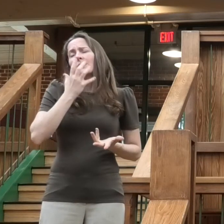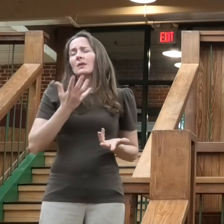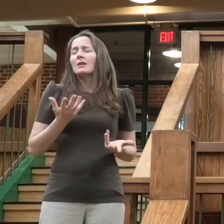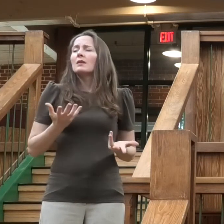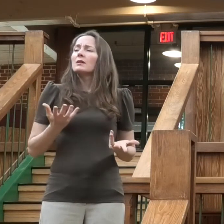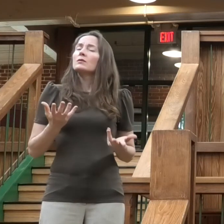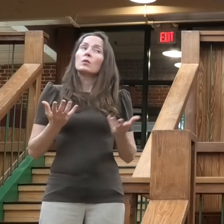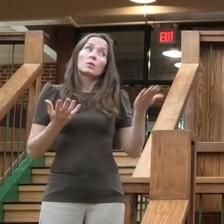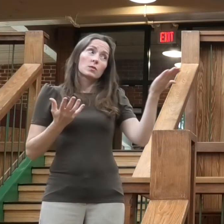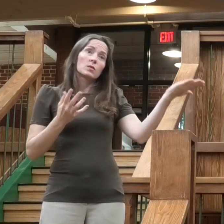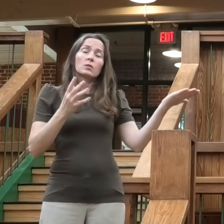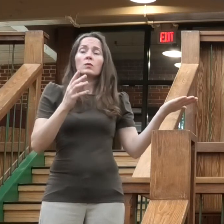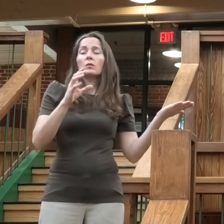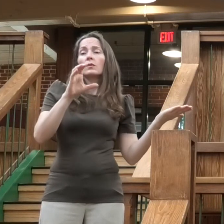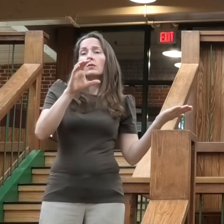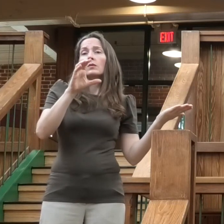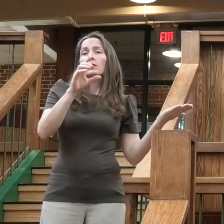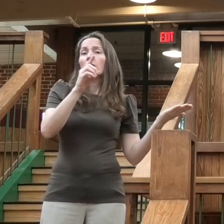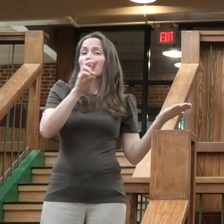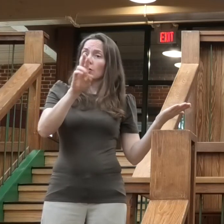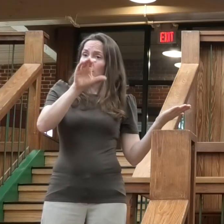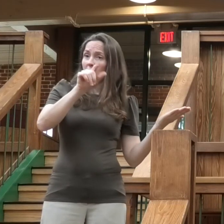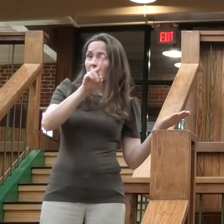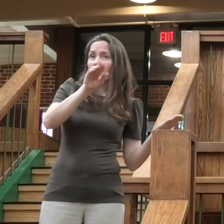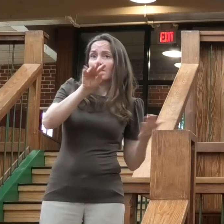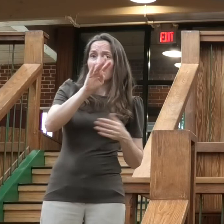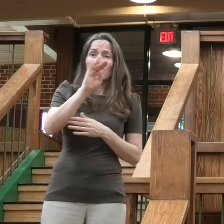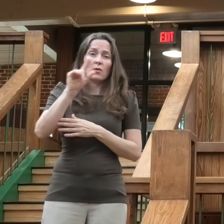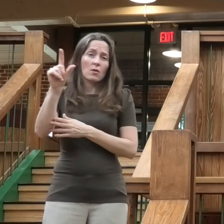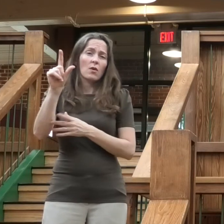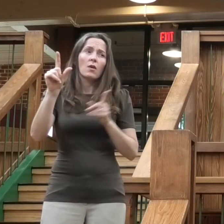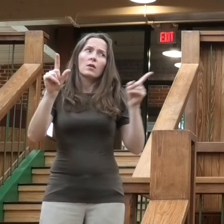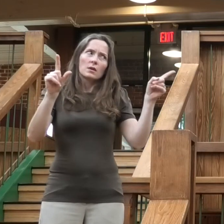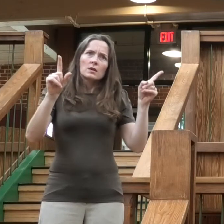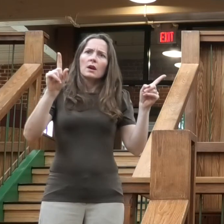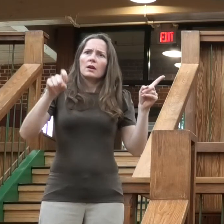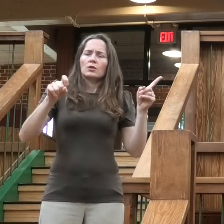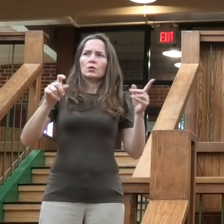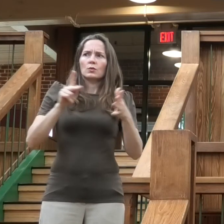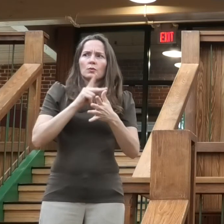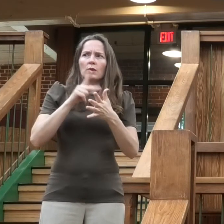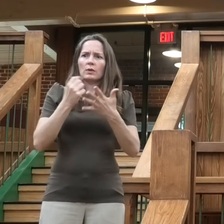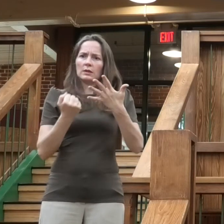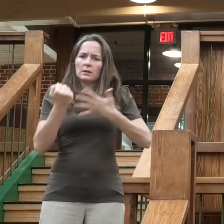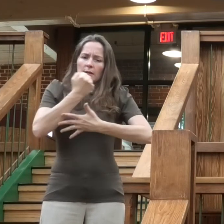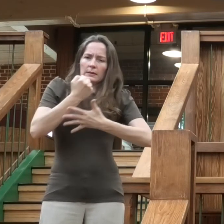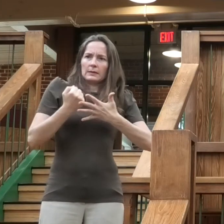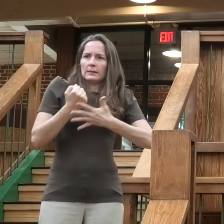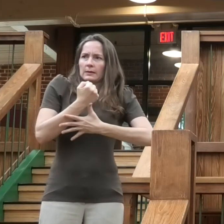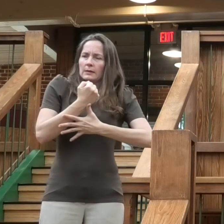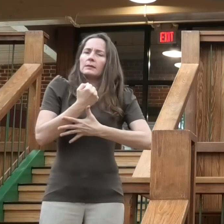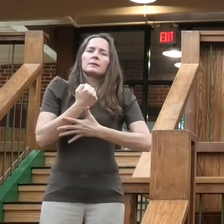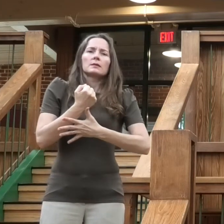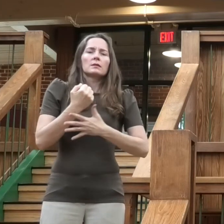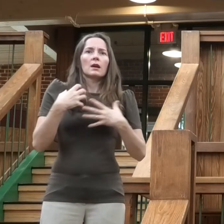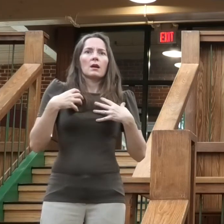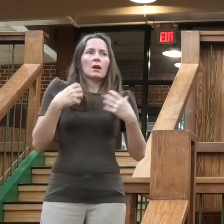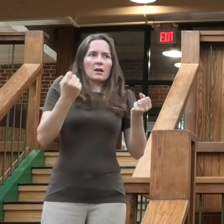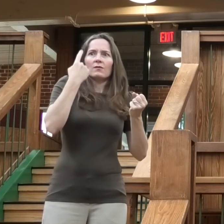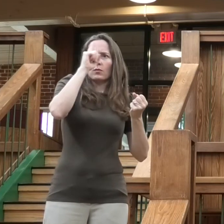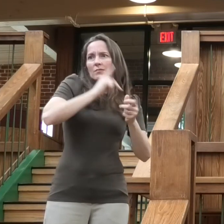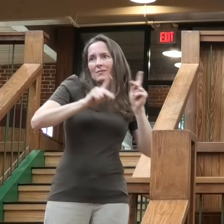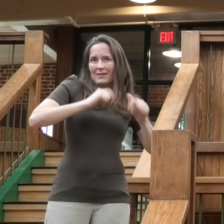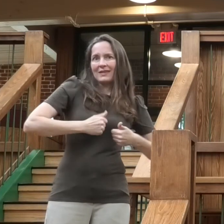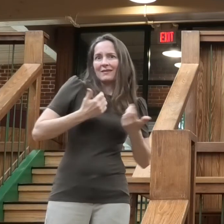staff have had to delicately balance their first concern for the health of its residents and the support they could offer us as